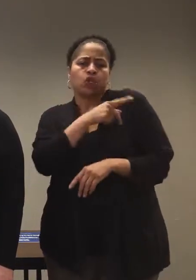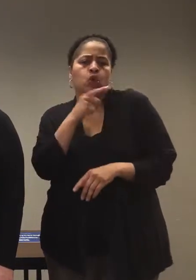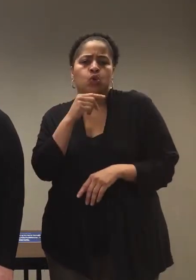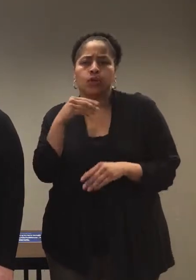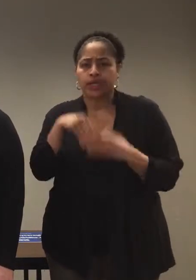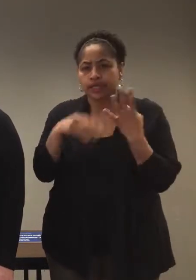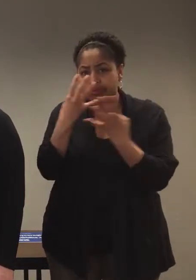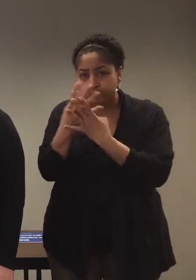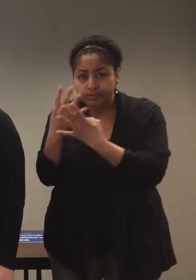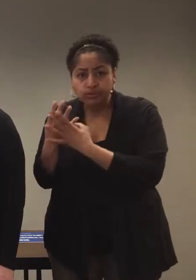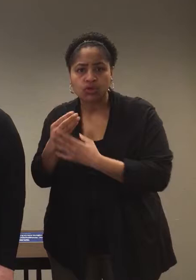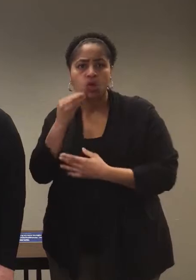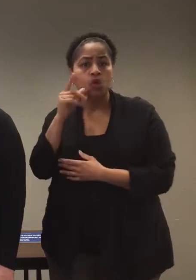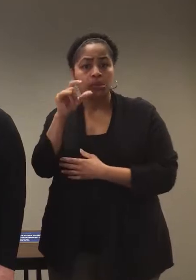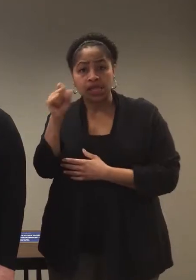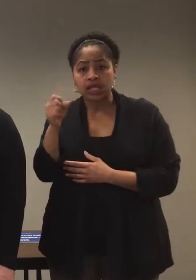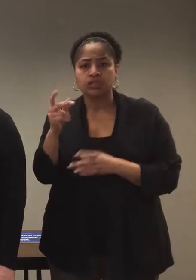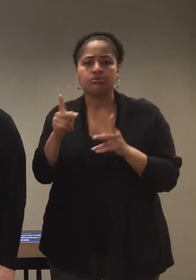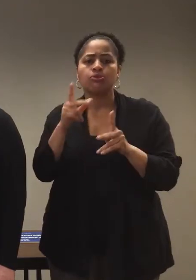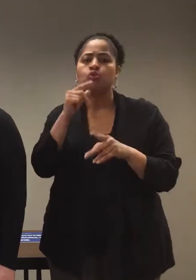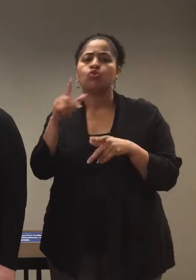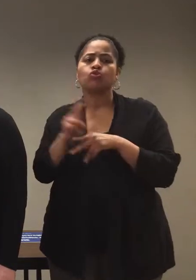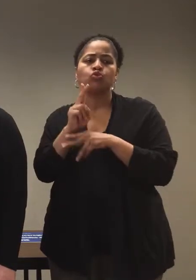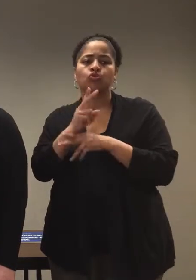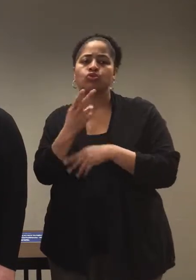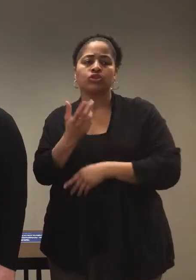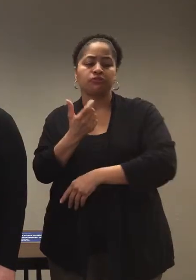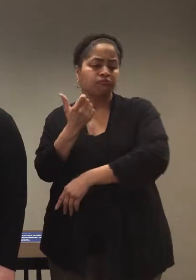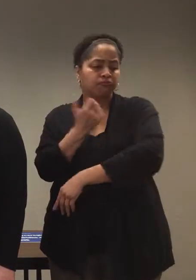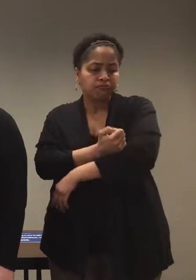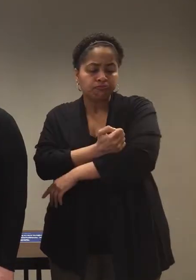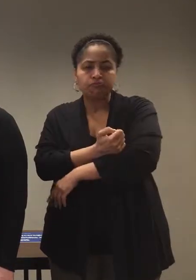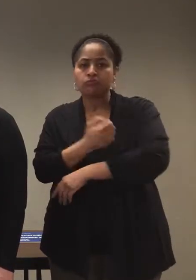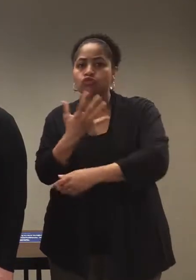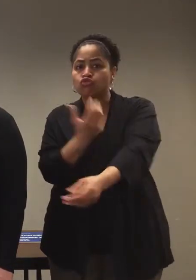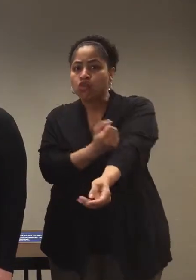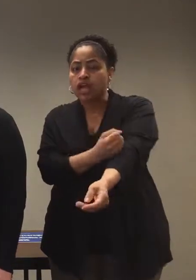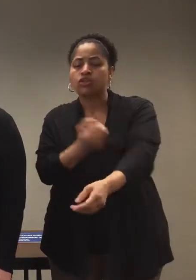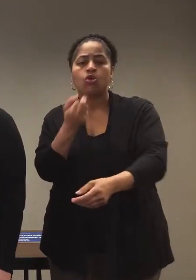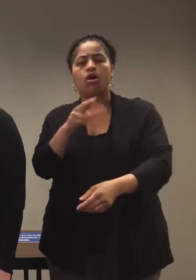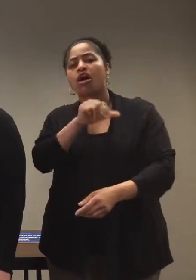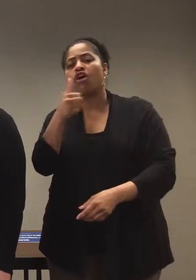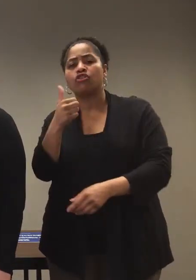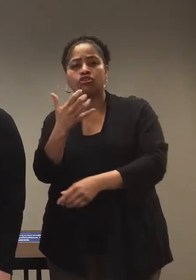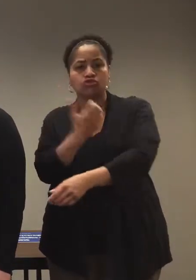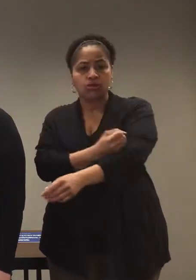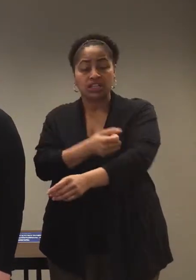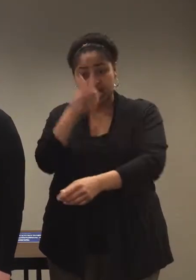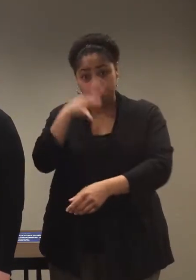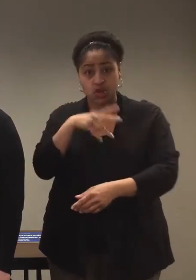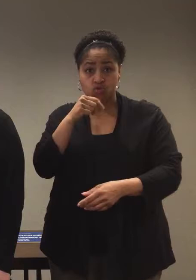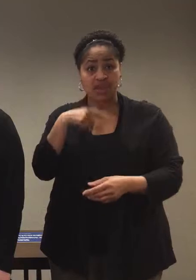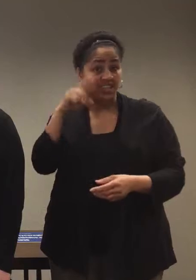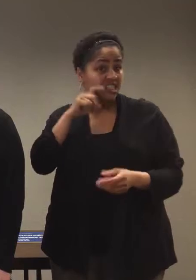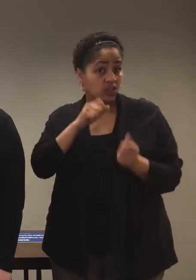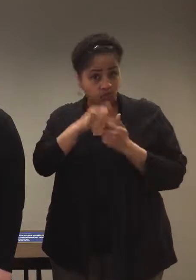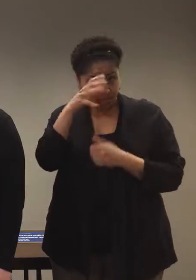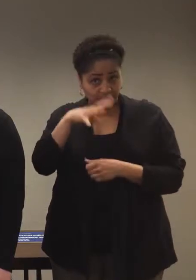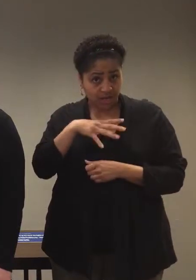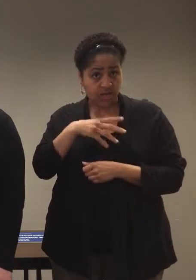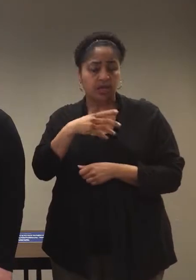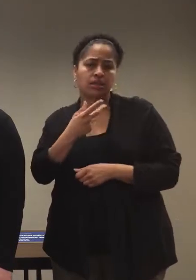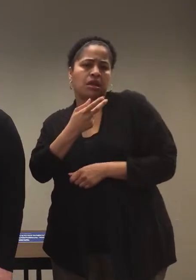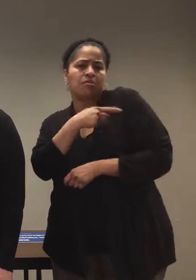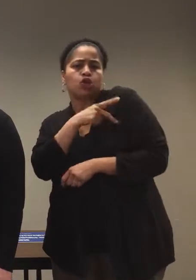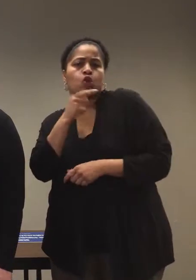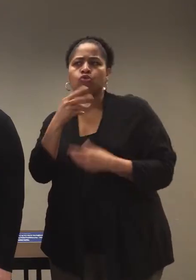homeless, or patients that use illegal drugs, both injectable and non-injectable, men who have sex with men, patients who are going to travel